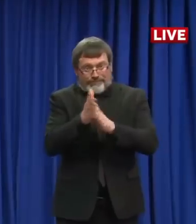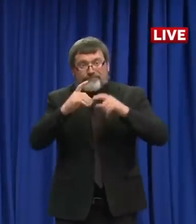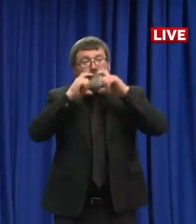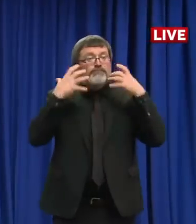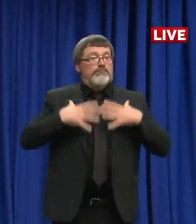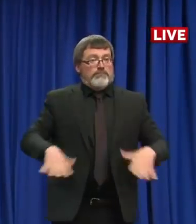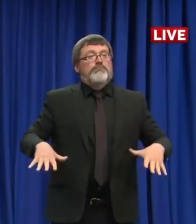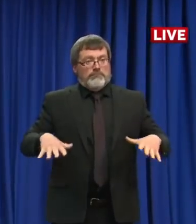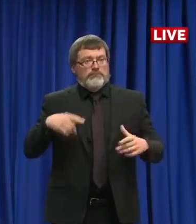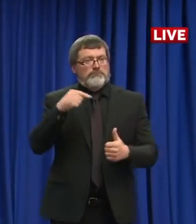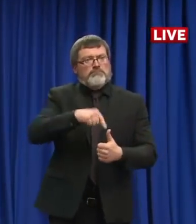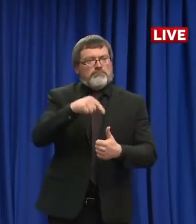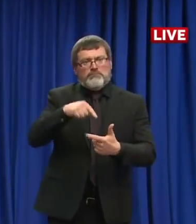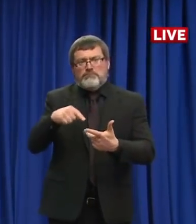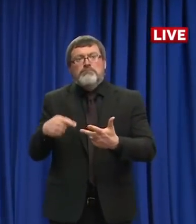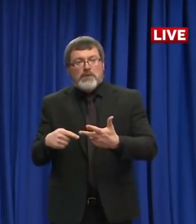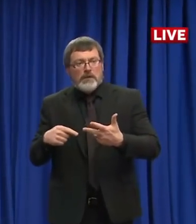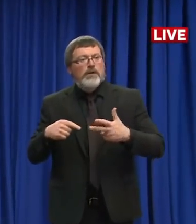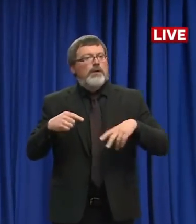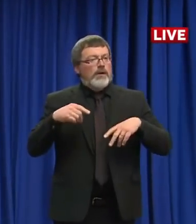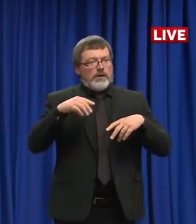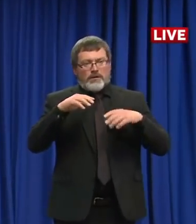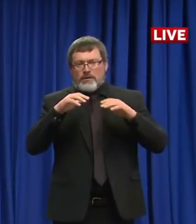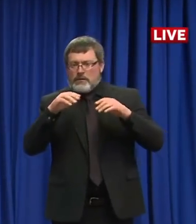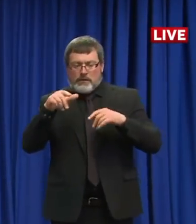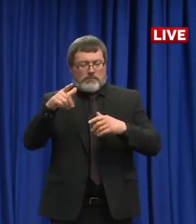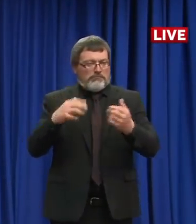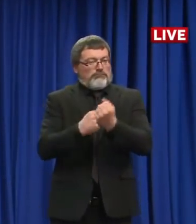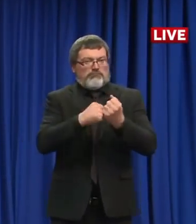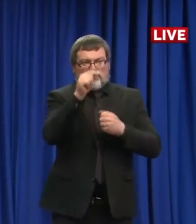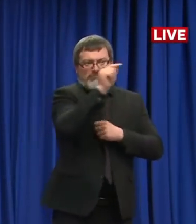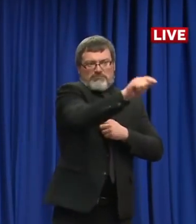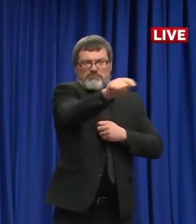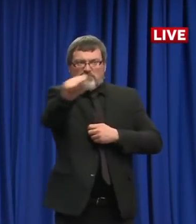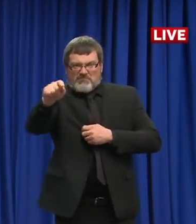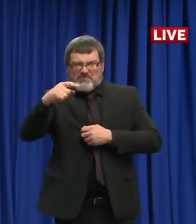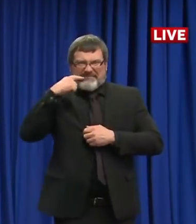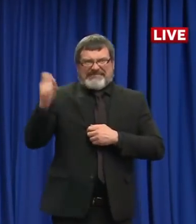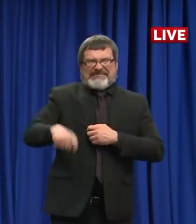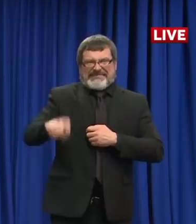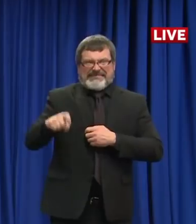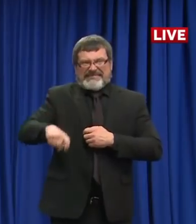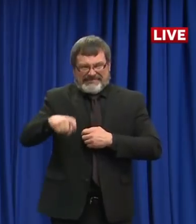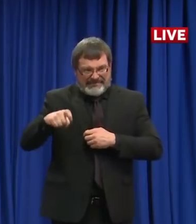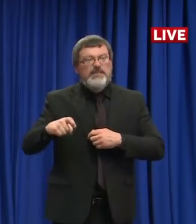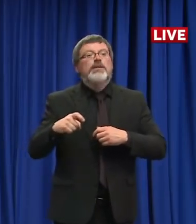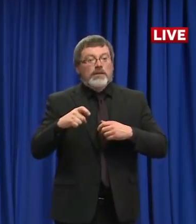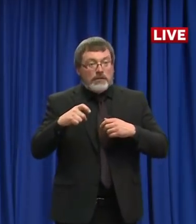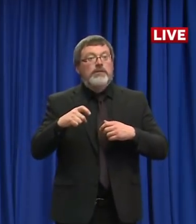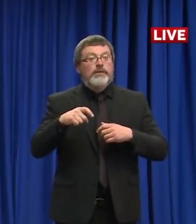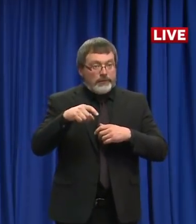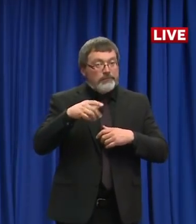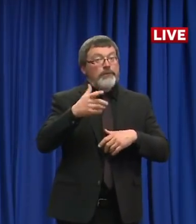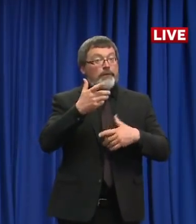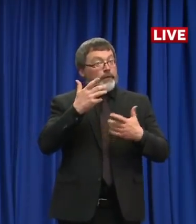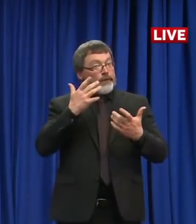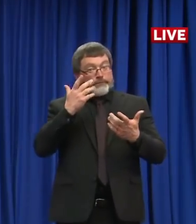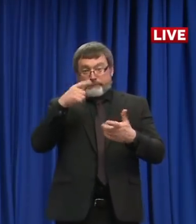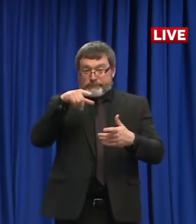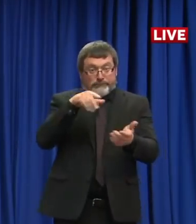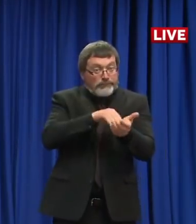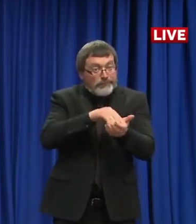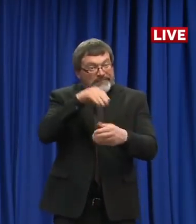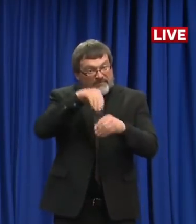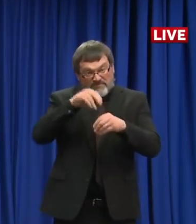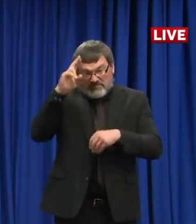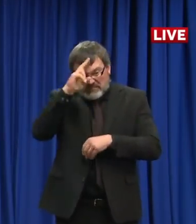of responding to this COVID-19 pandemic, both from caring for patients in the hospital to being able to implement